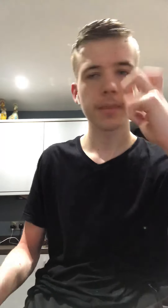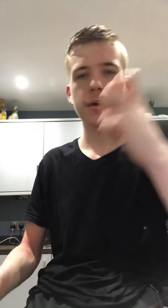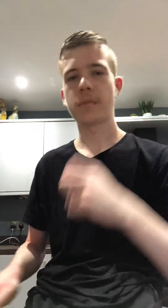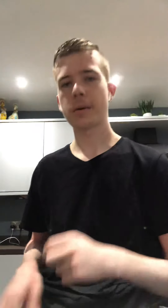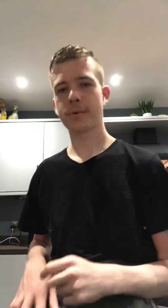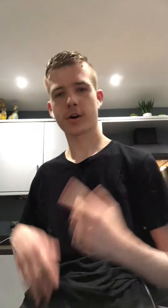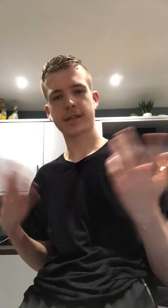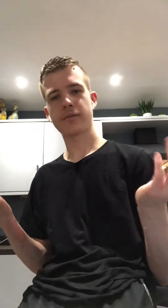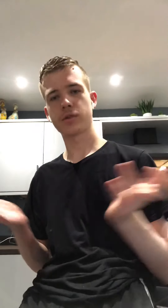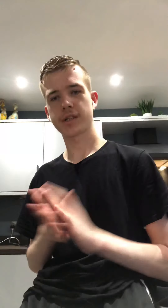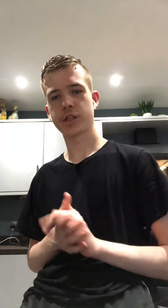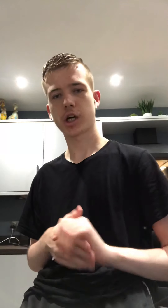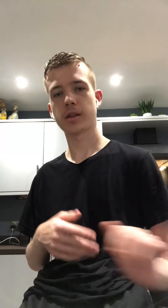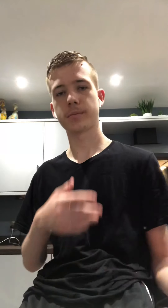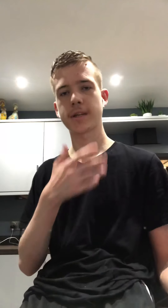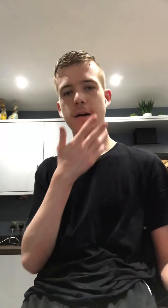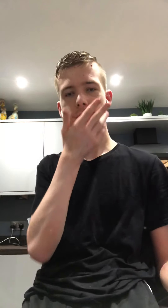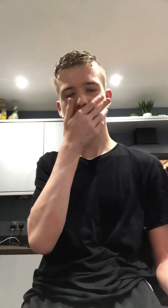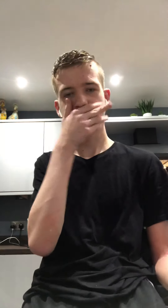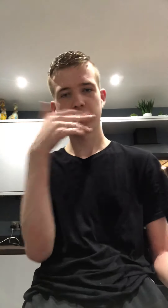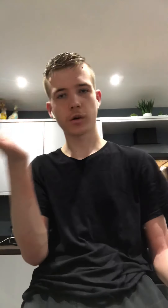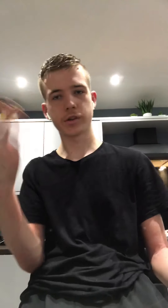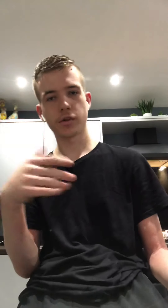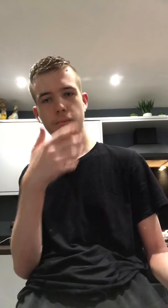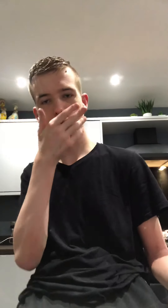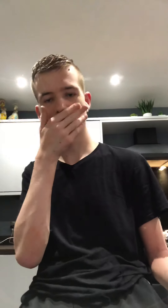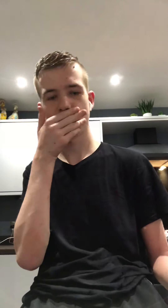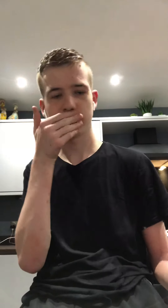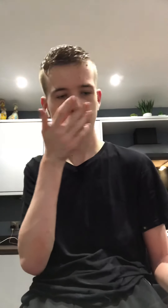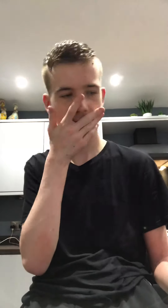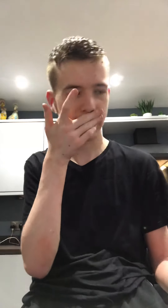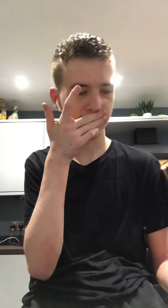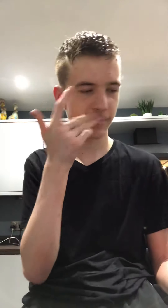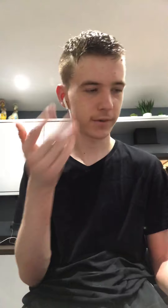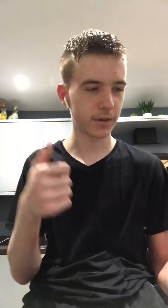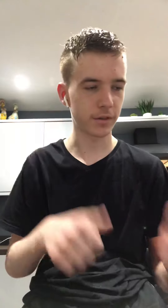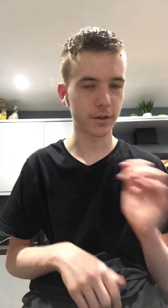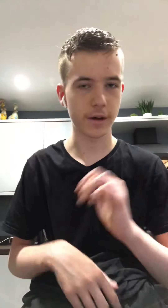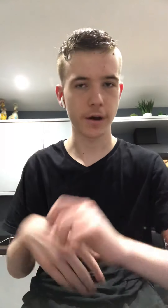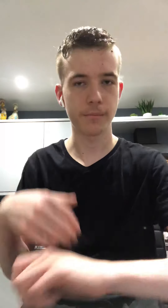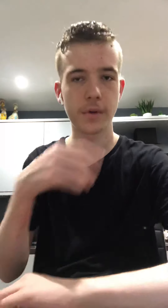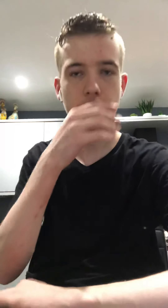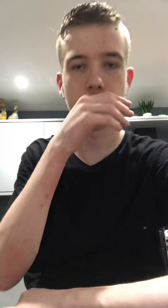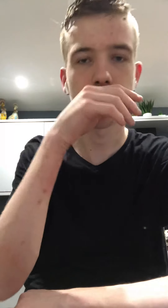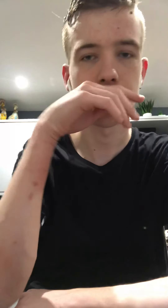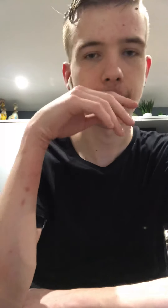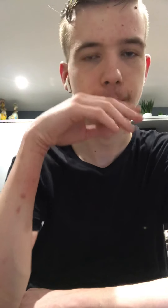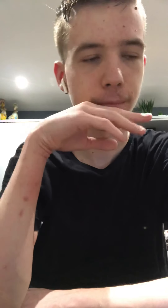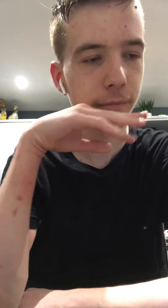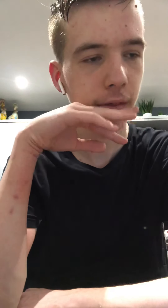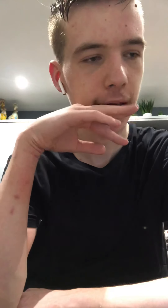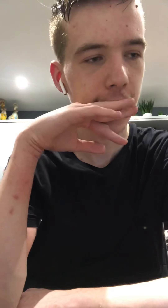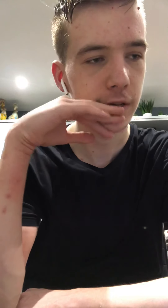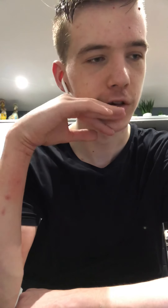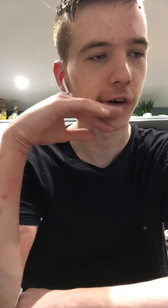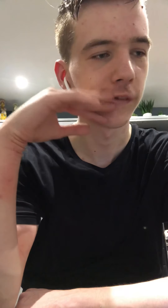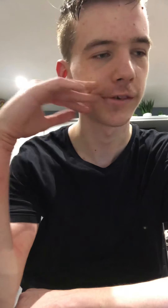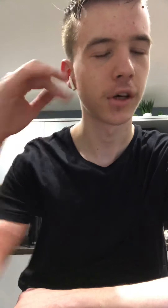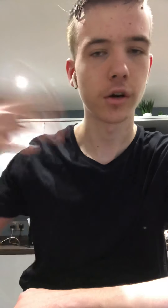Maybe because everyone's enjoying themselves going to the pub and yeah and stuff. Going